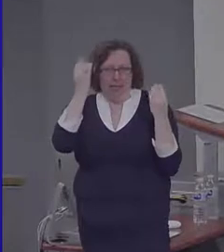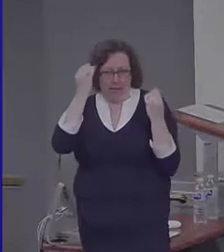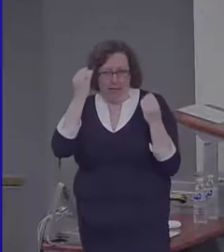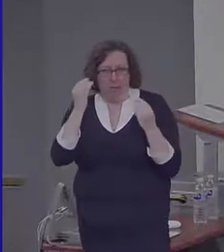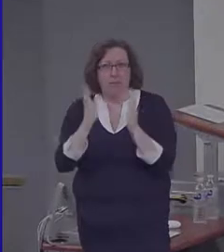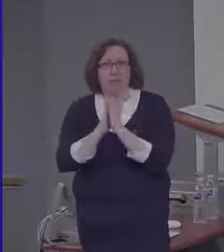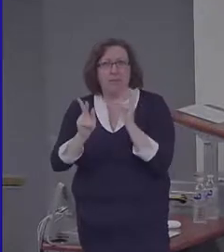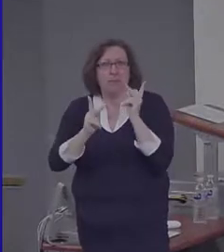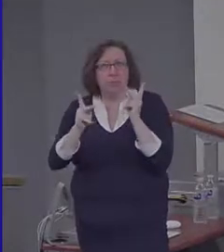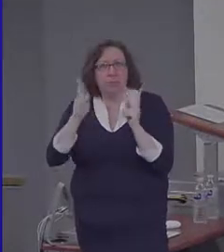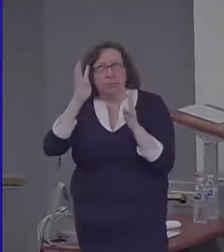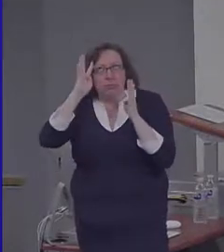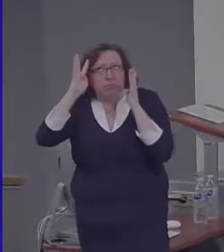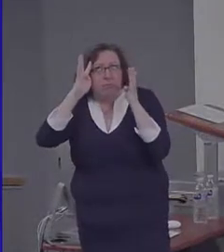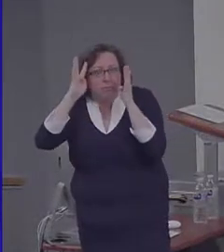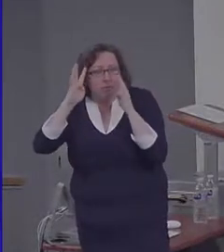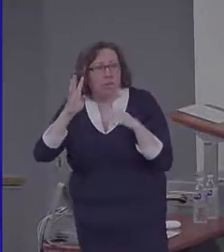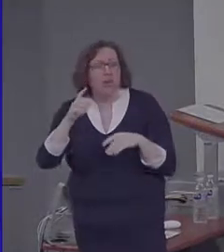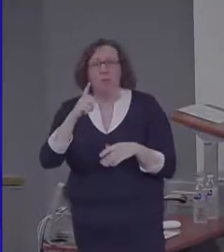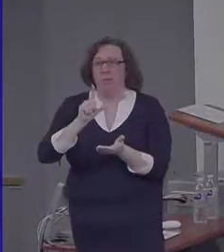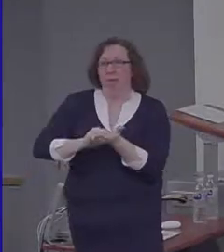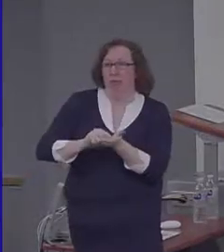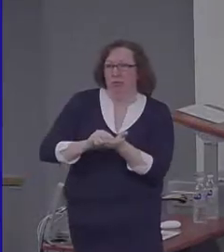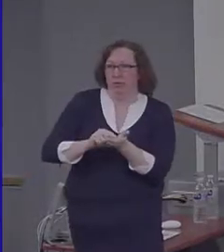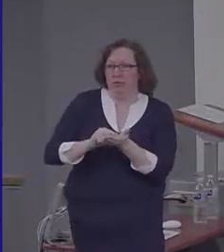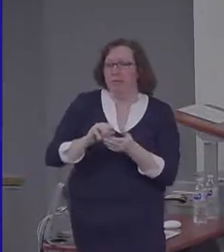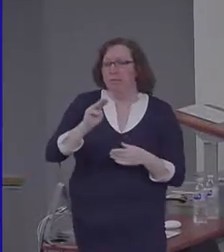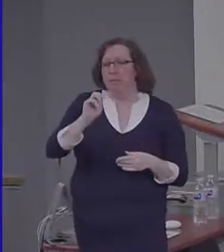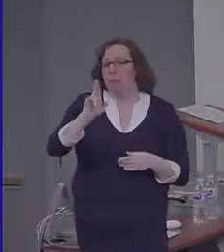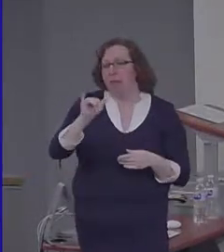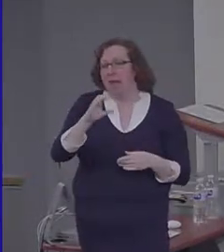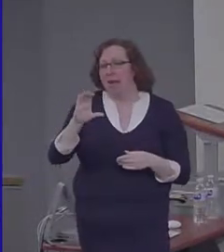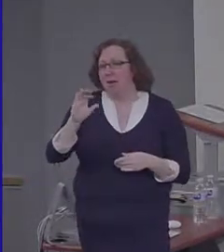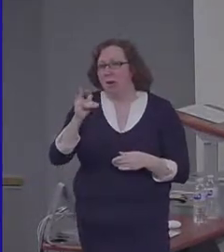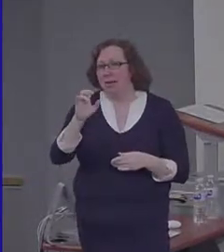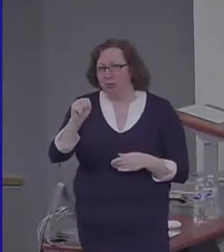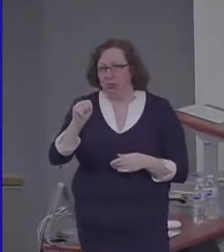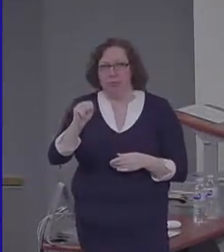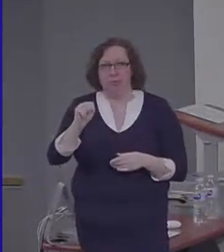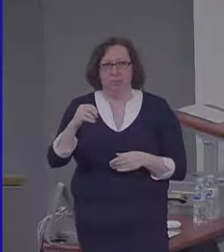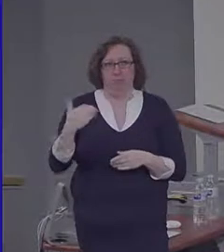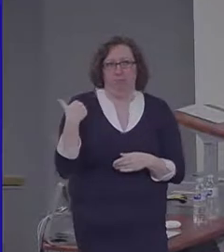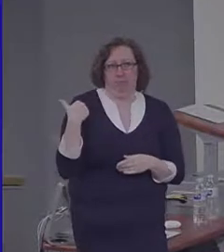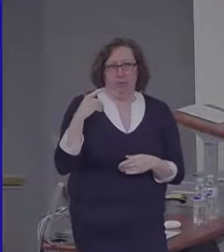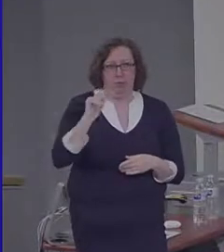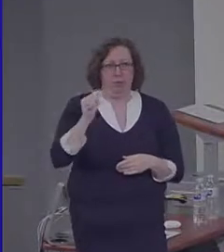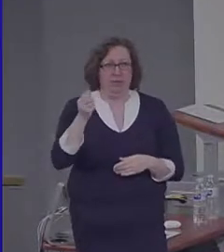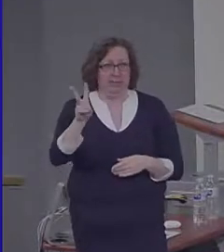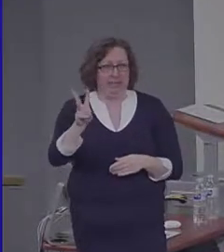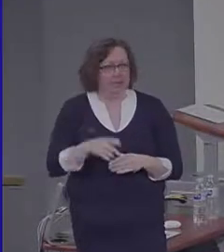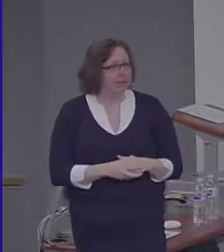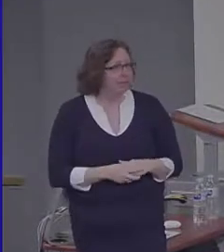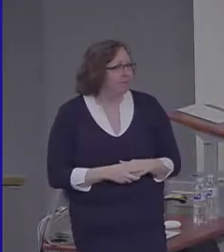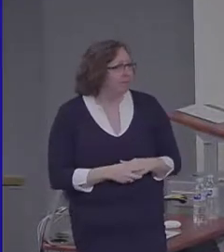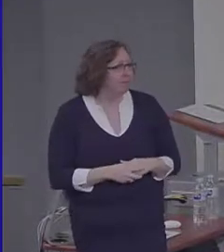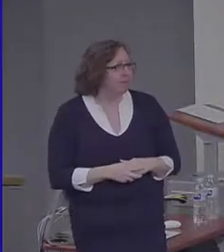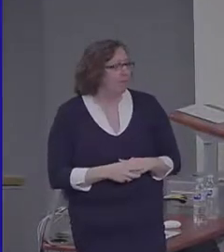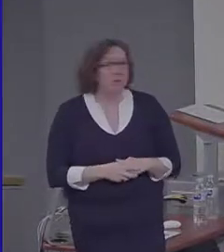2016. Okay, so let's summarize and think about some of the